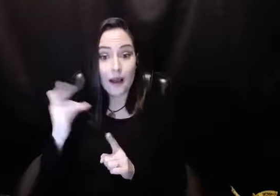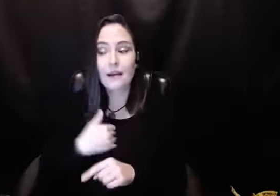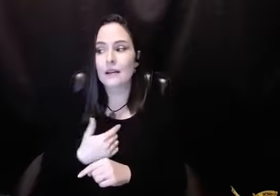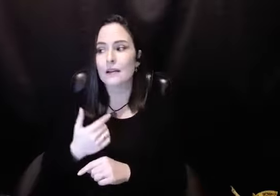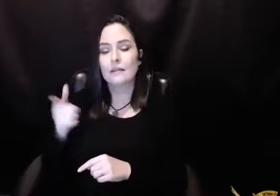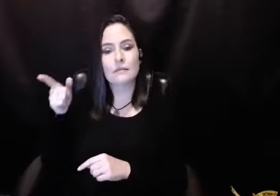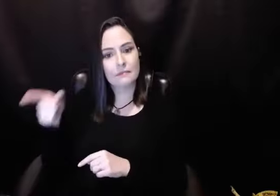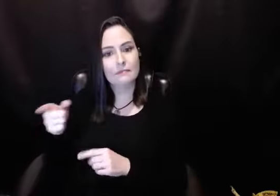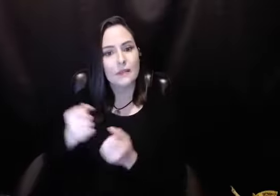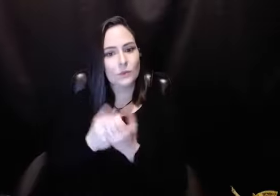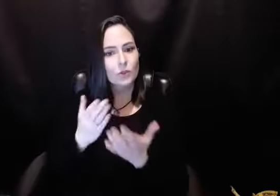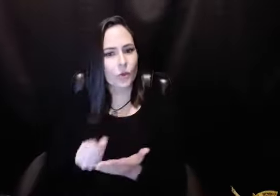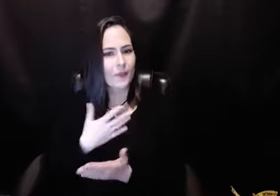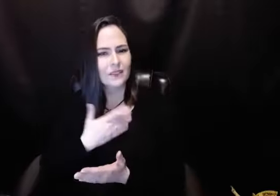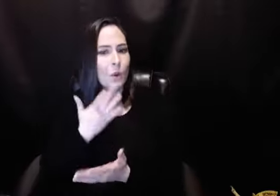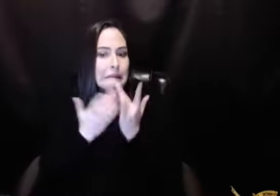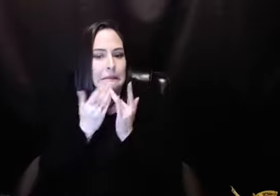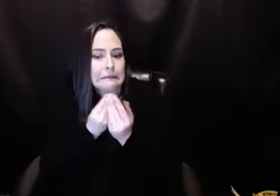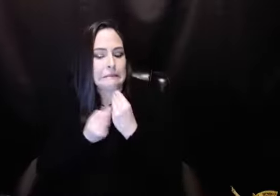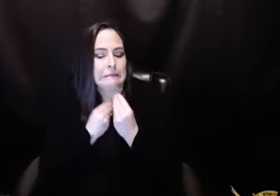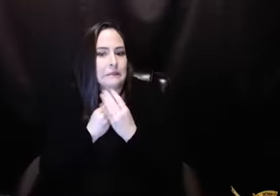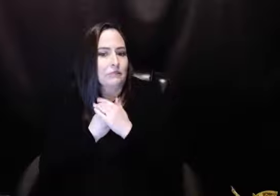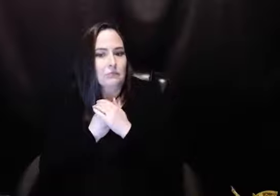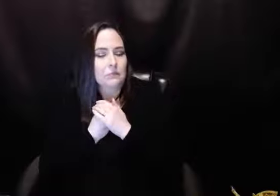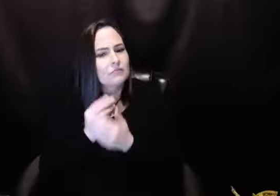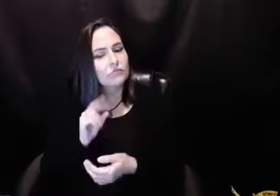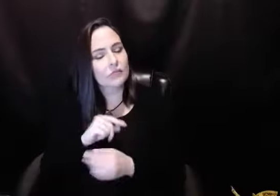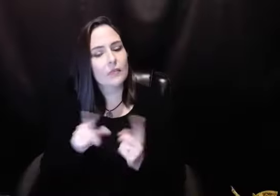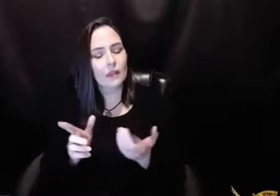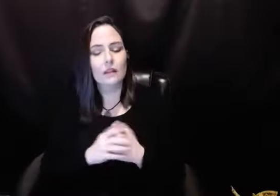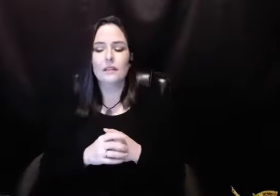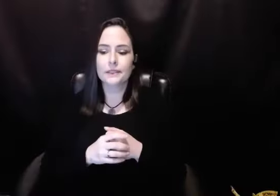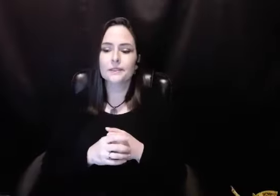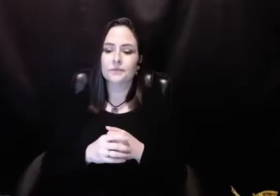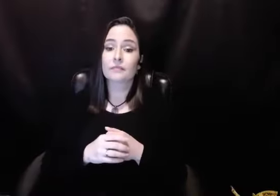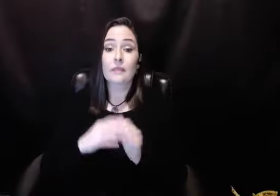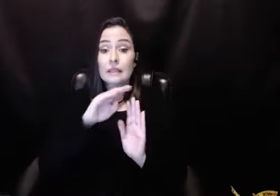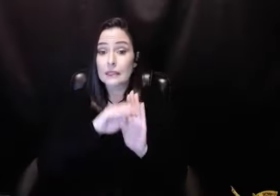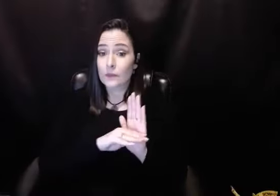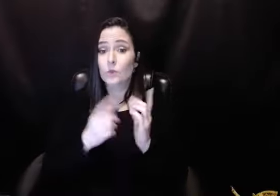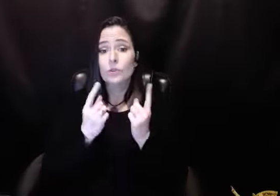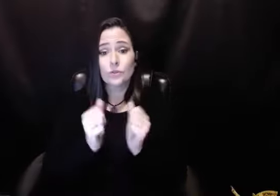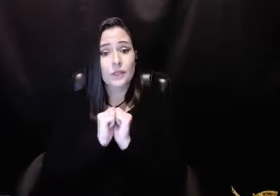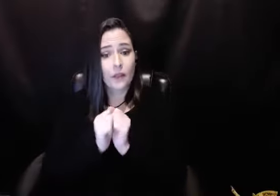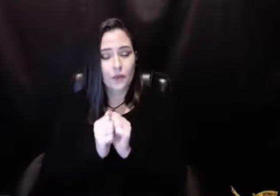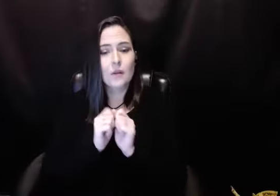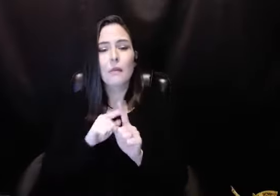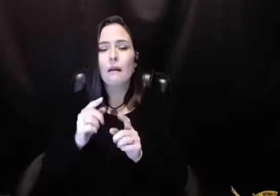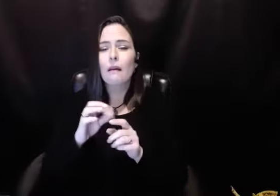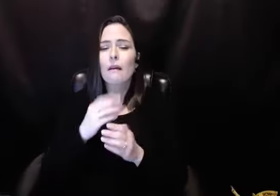comes from that one thing that my sponsor said to me was don't be cheap. Because, you know, we work the steps together. And, you know, then there's